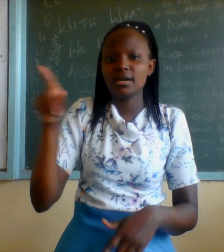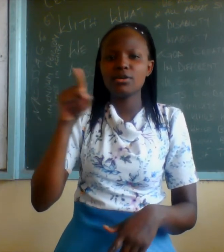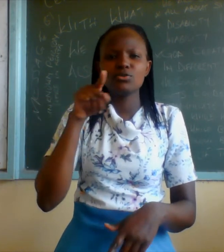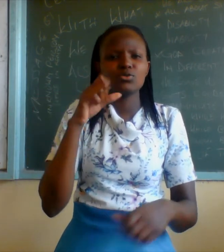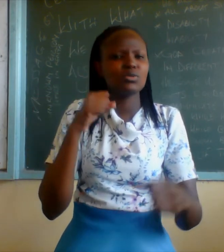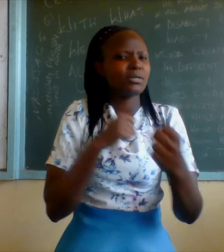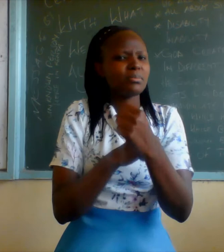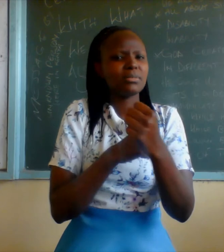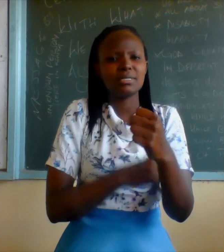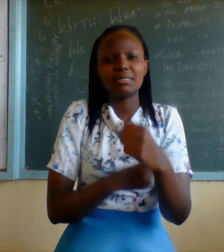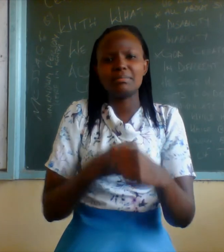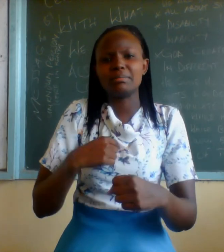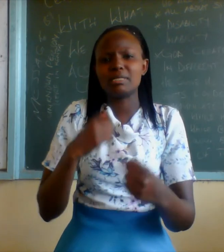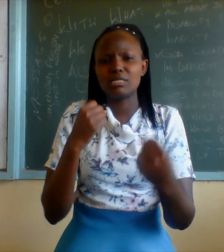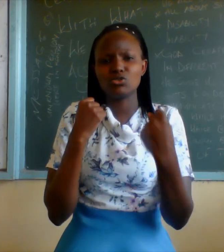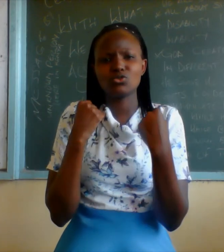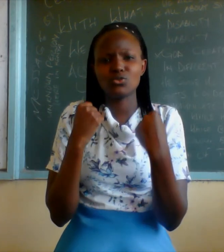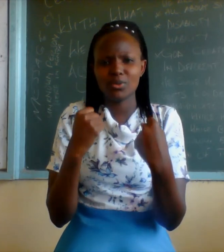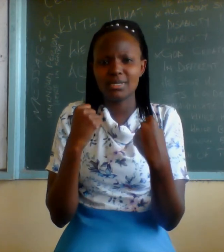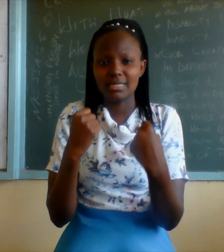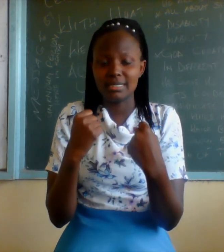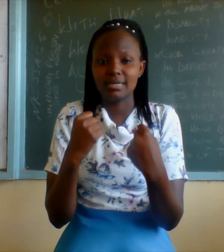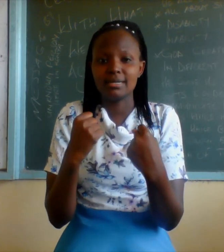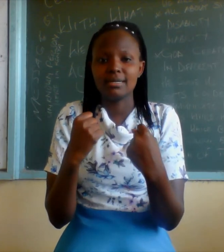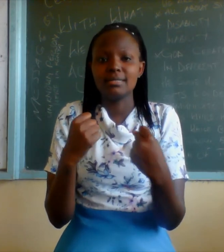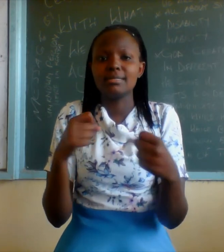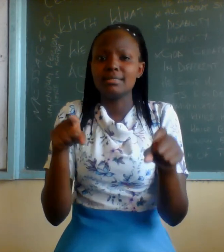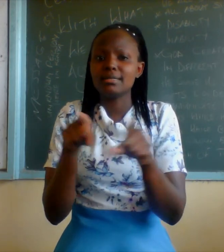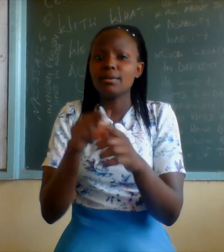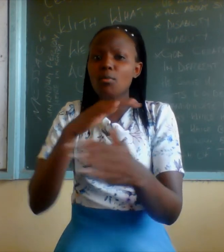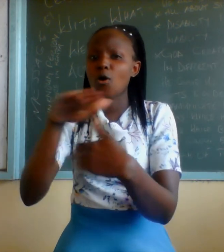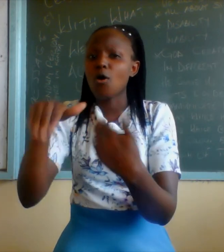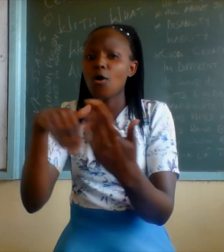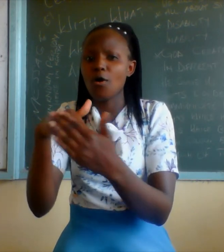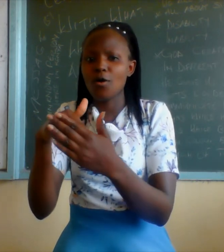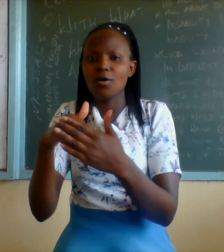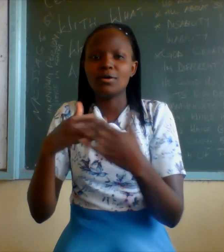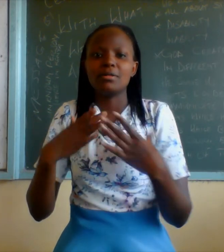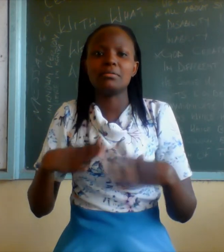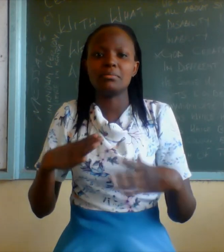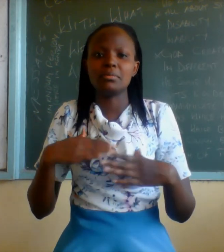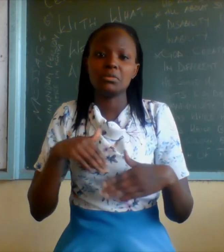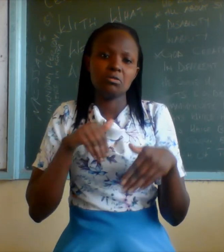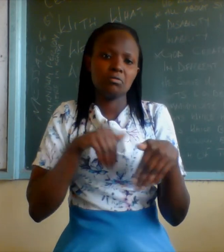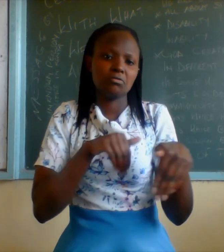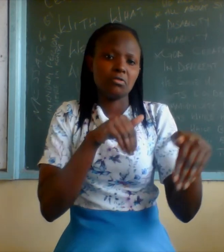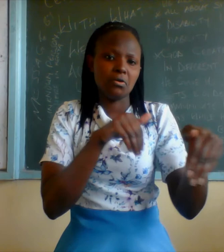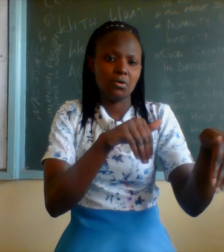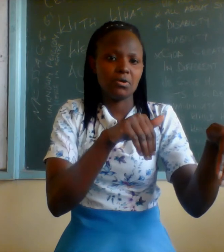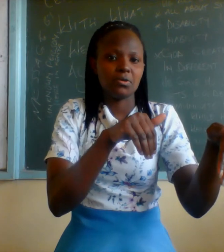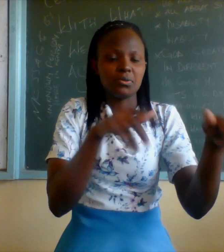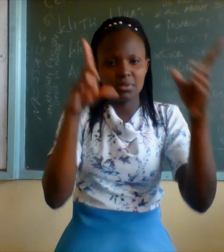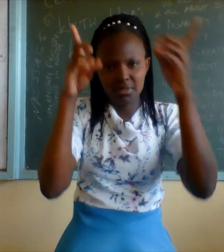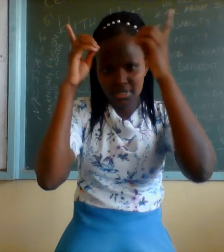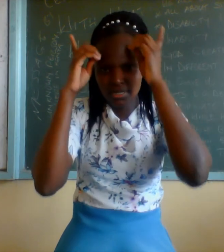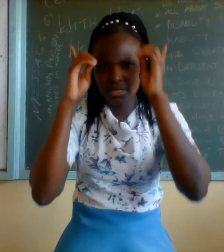came to vehemently. Thus, they were left with no option but to adhere to the day's